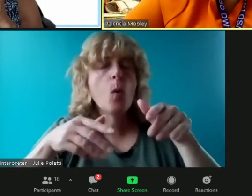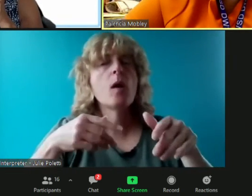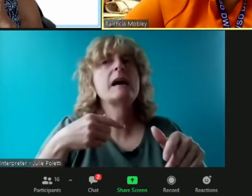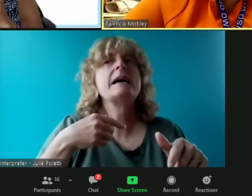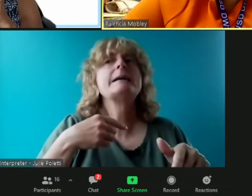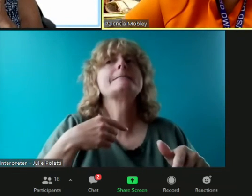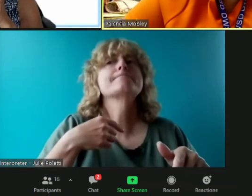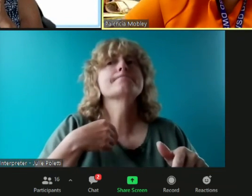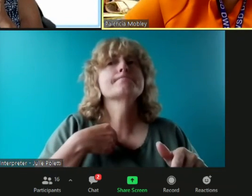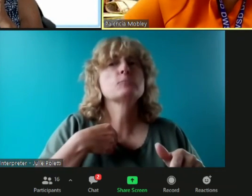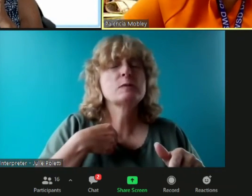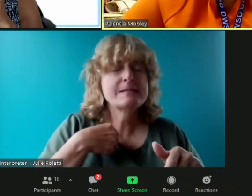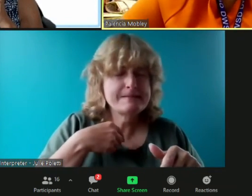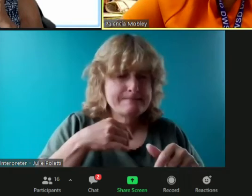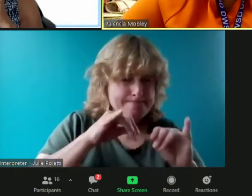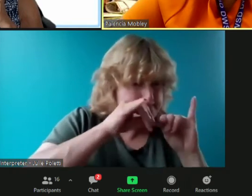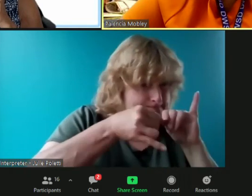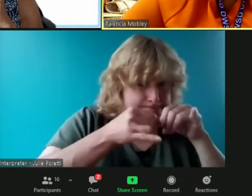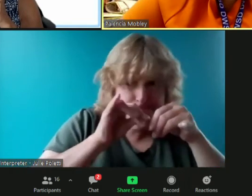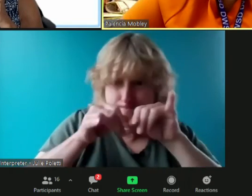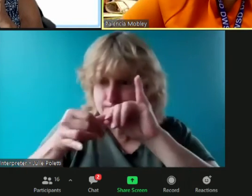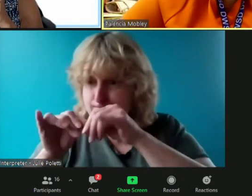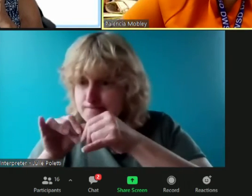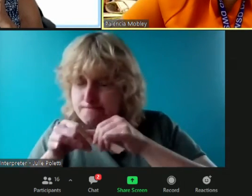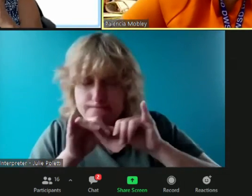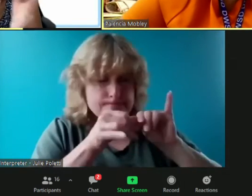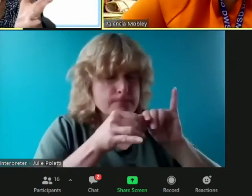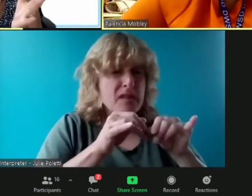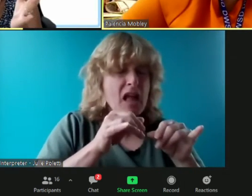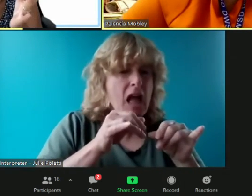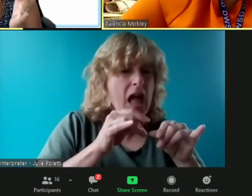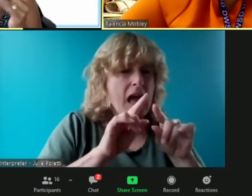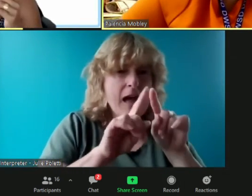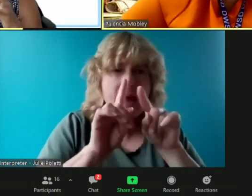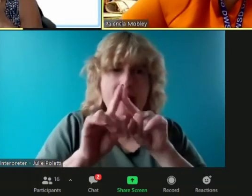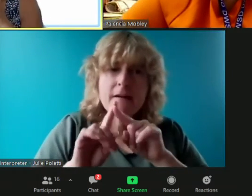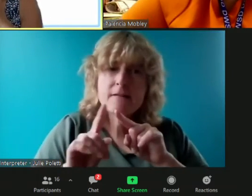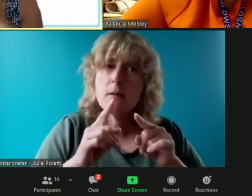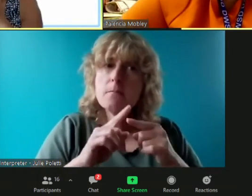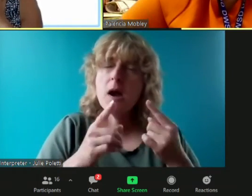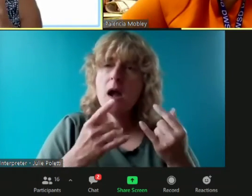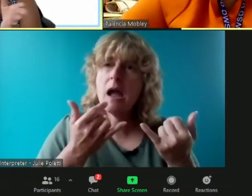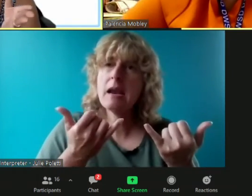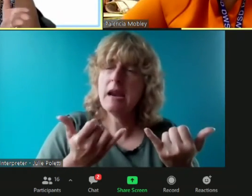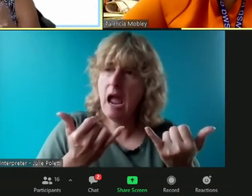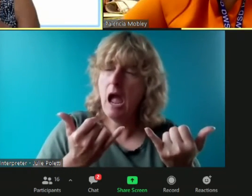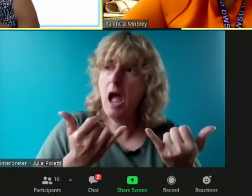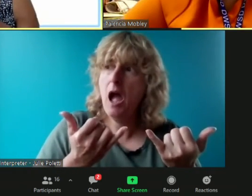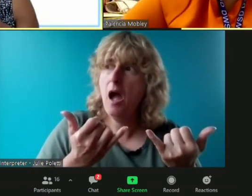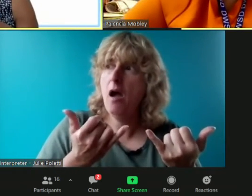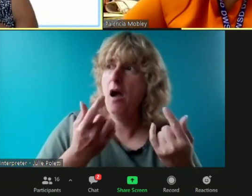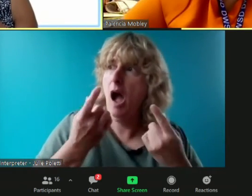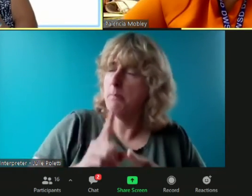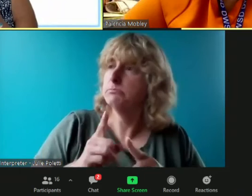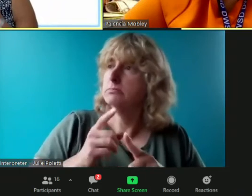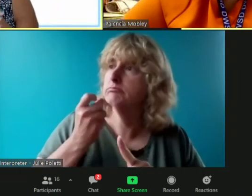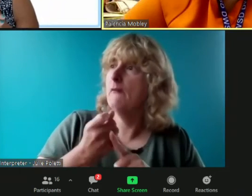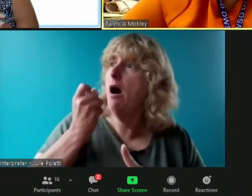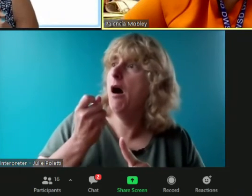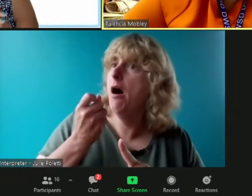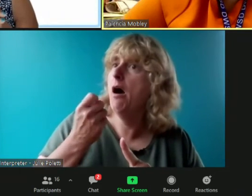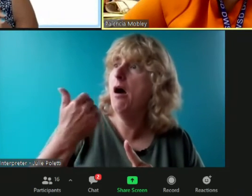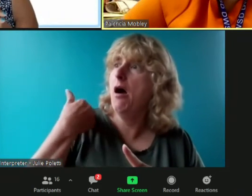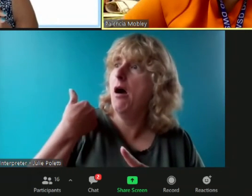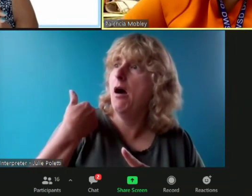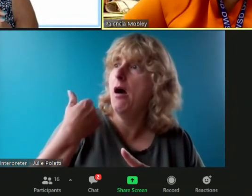of things but even things we looked at now this changed yeah yeah this changed it and so there is going to